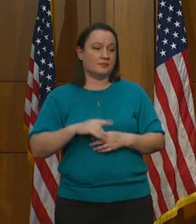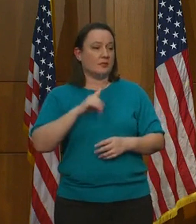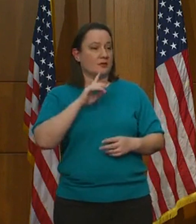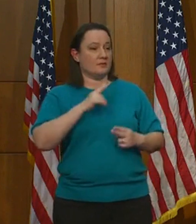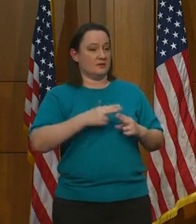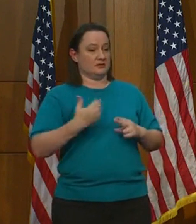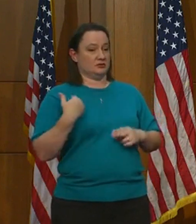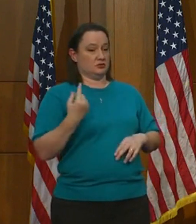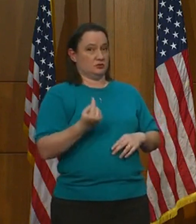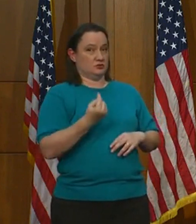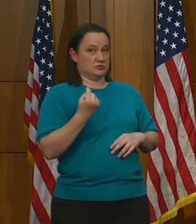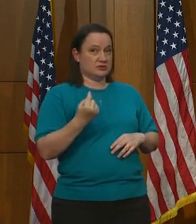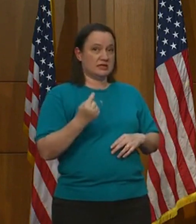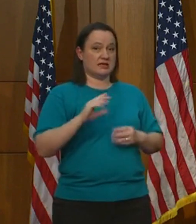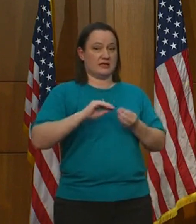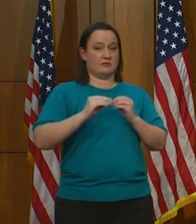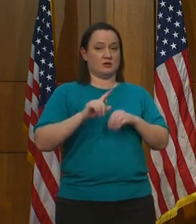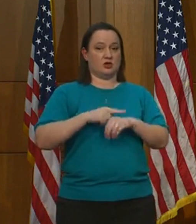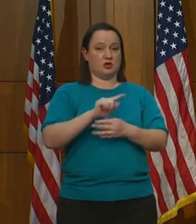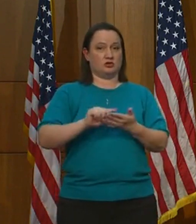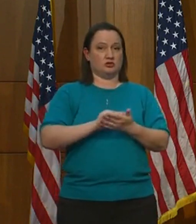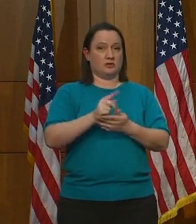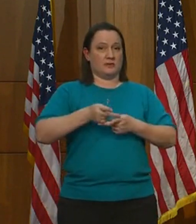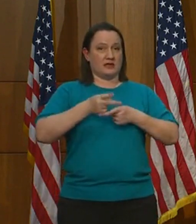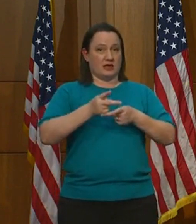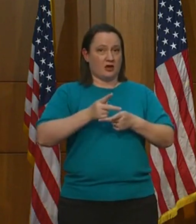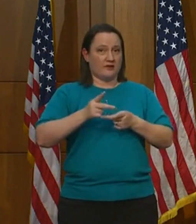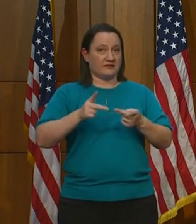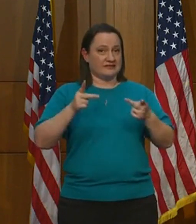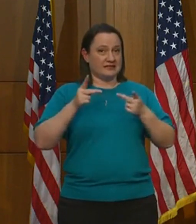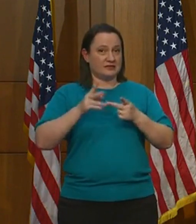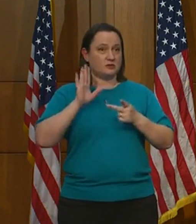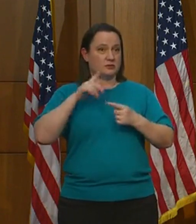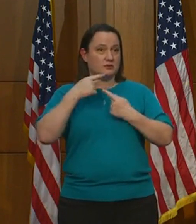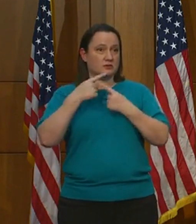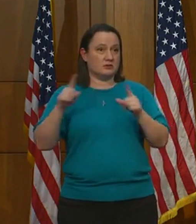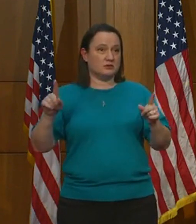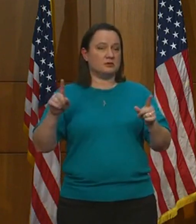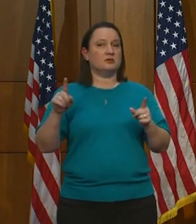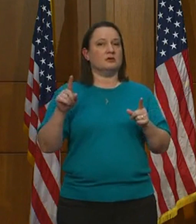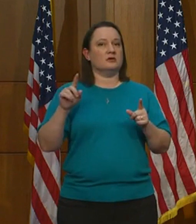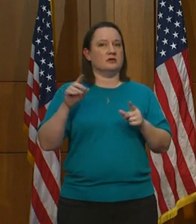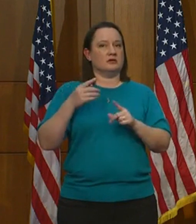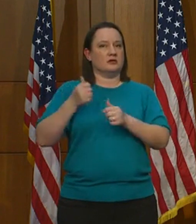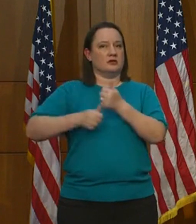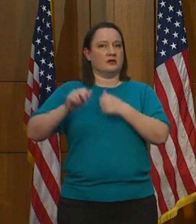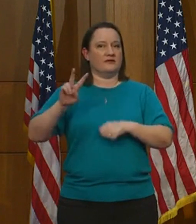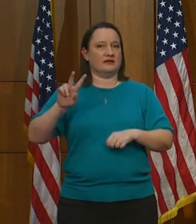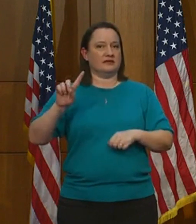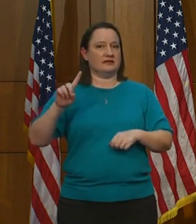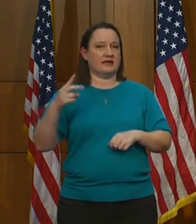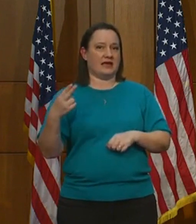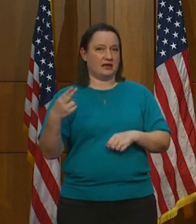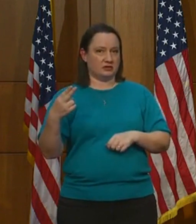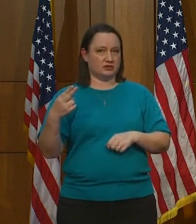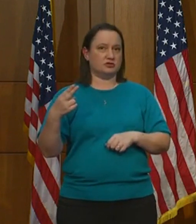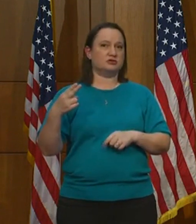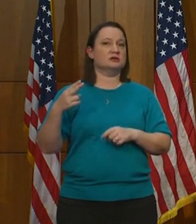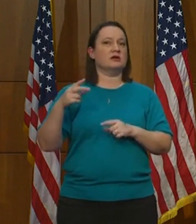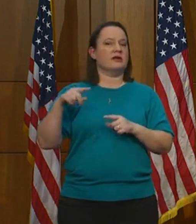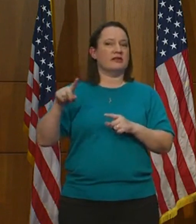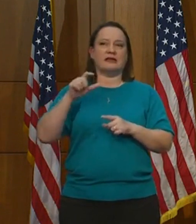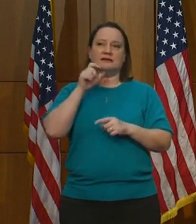numbers at long-term care facilities being reported by VDH are just not the same as the numbers from the Centers for Medicare and Medicaid Services.